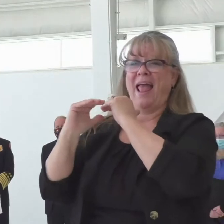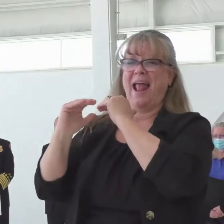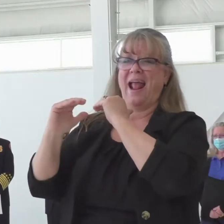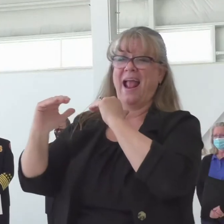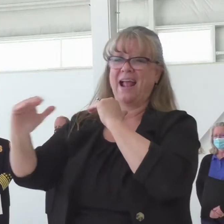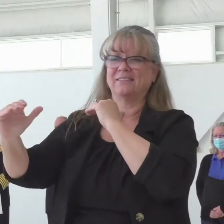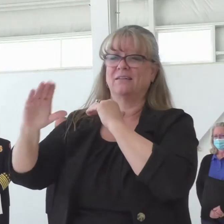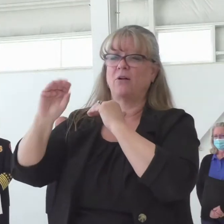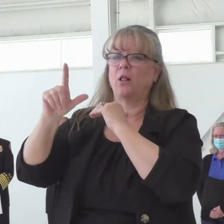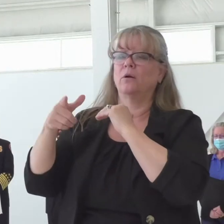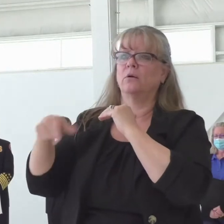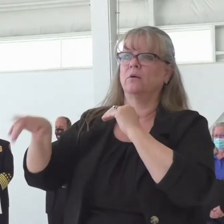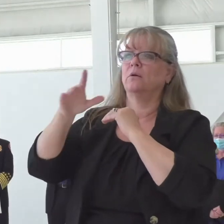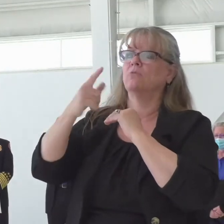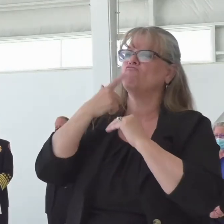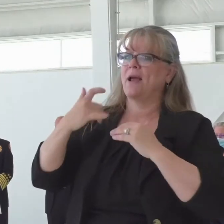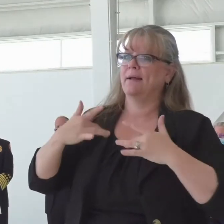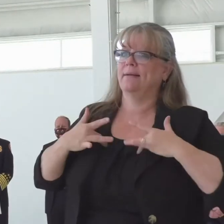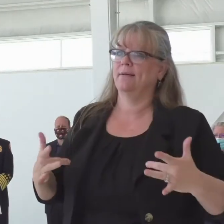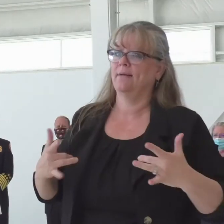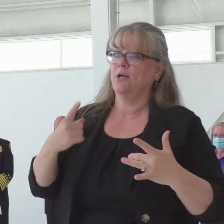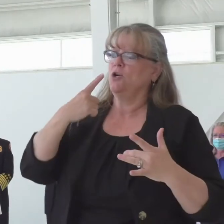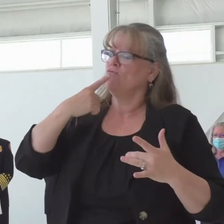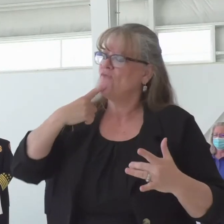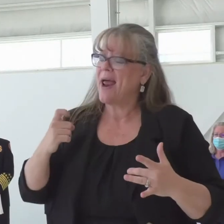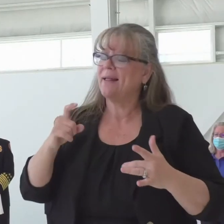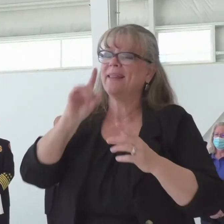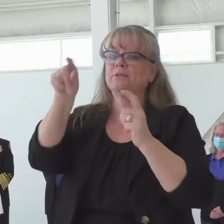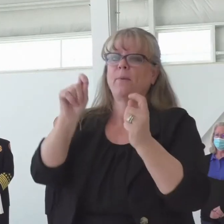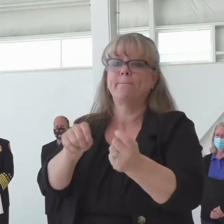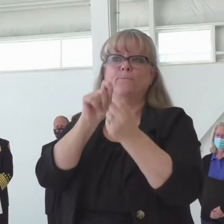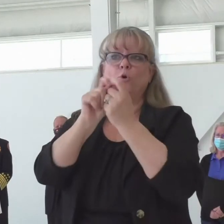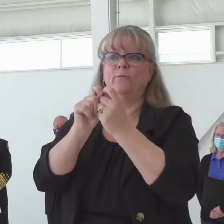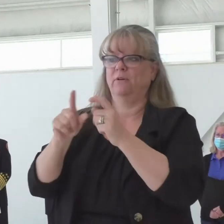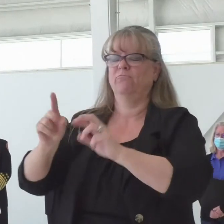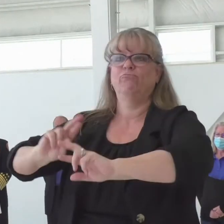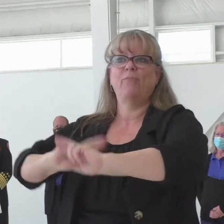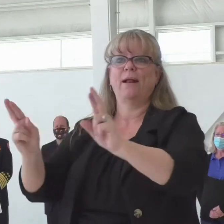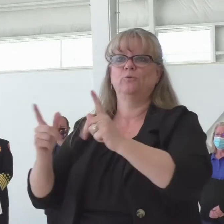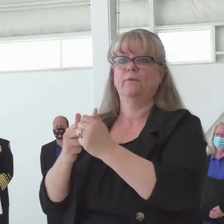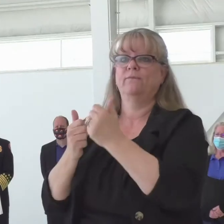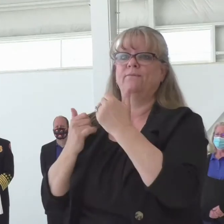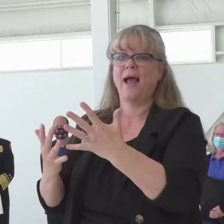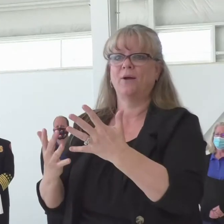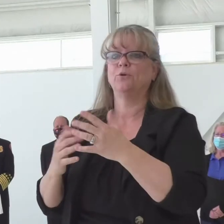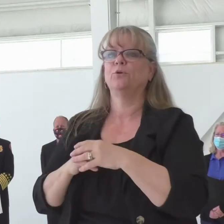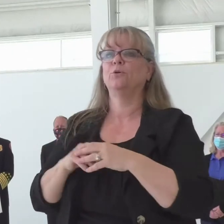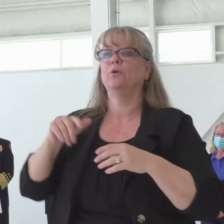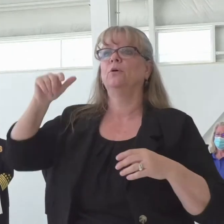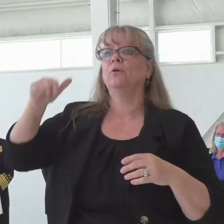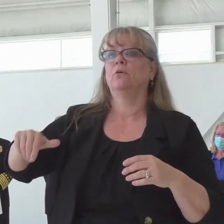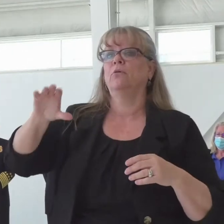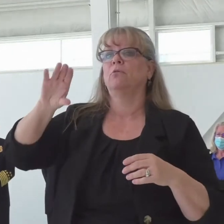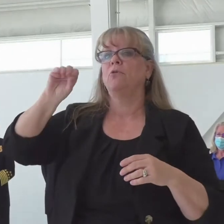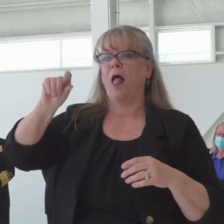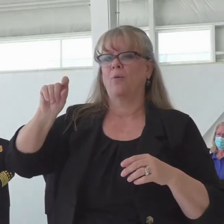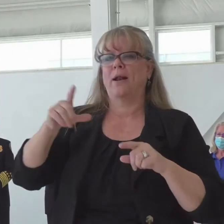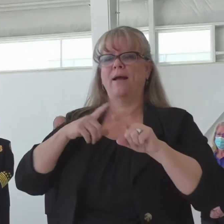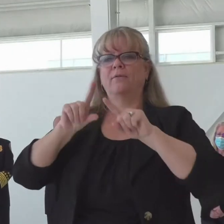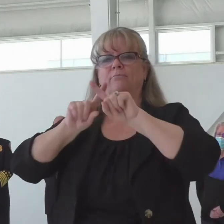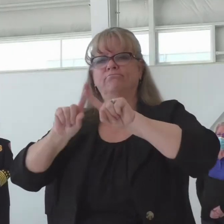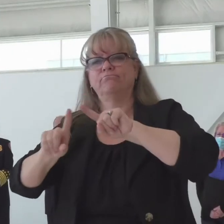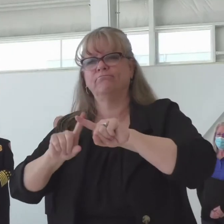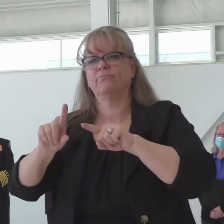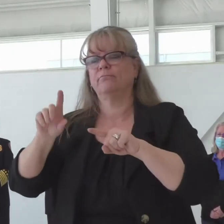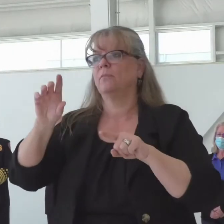which means conditions are ripe out there. Obviously, Colorado is very diverse in elevation, fuel types, et cetera, et cetera. So we have